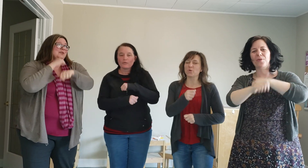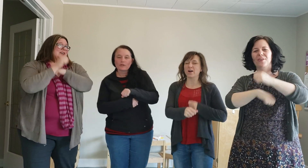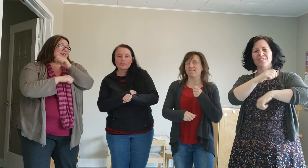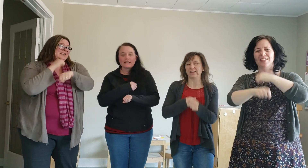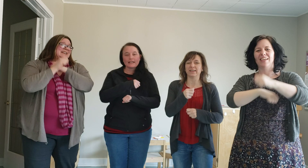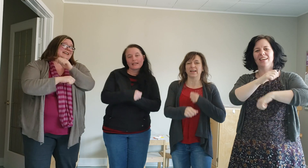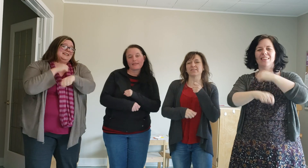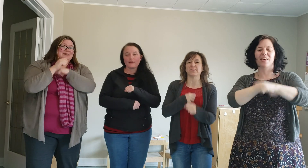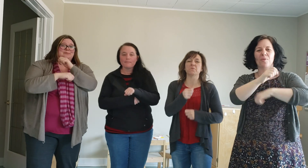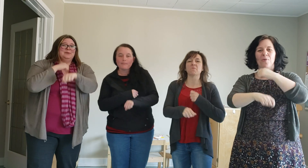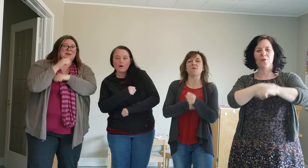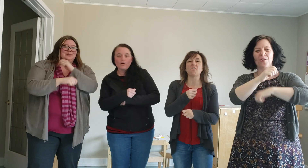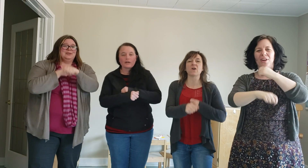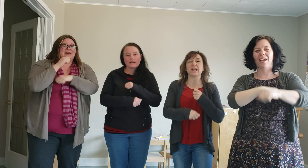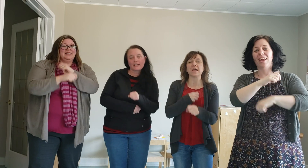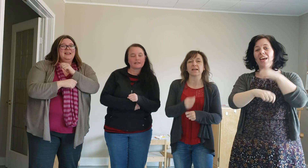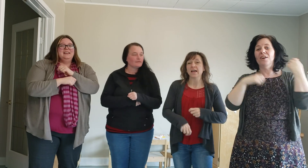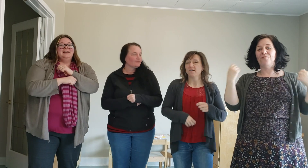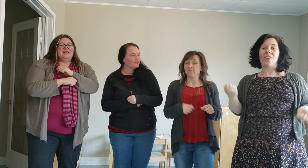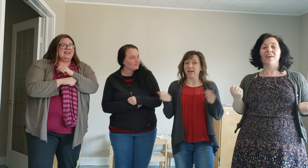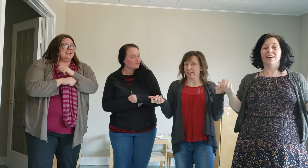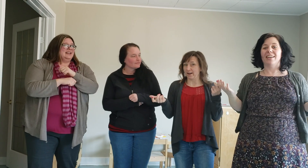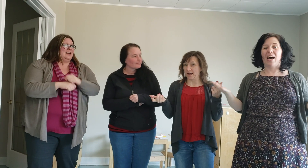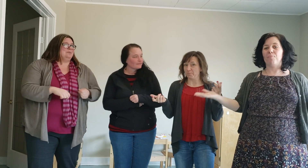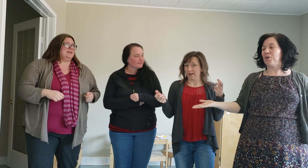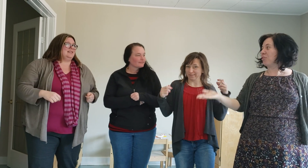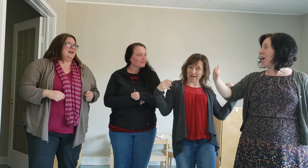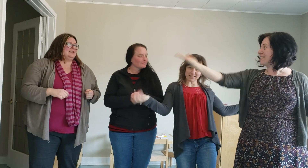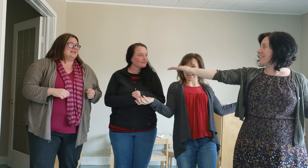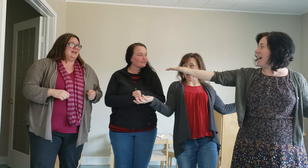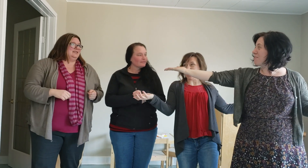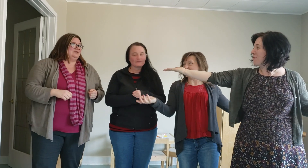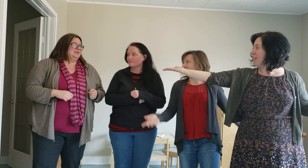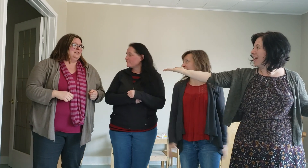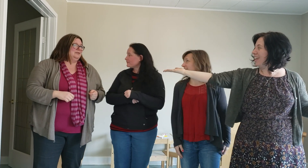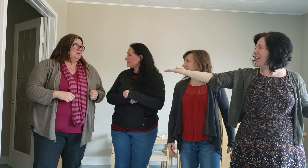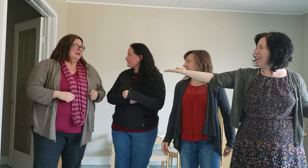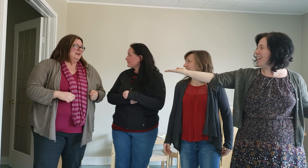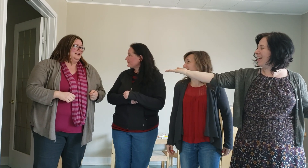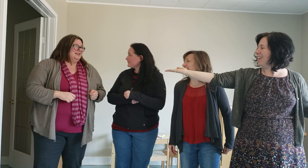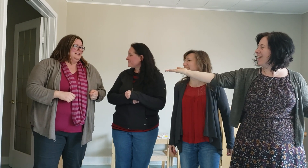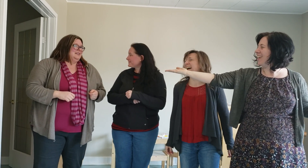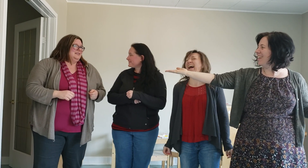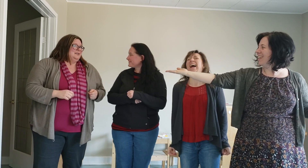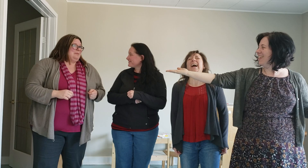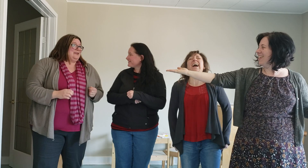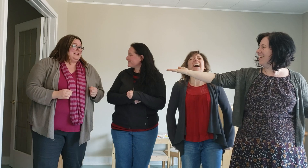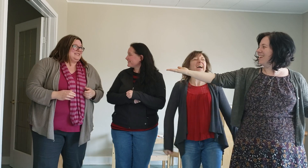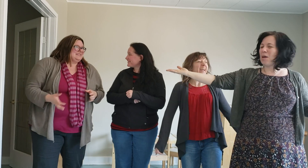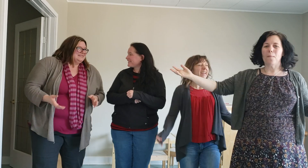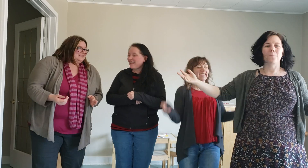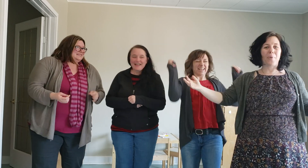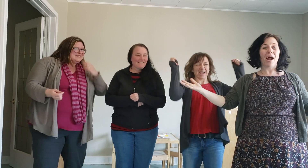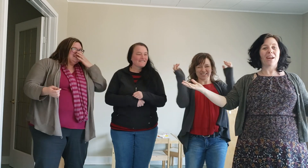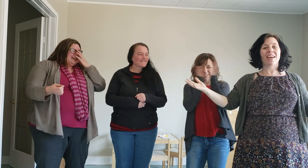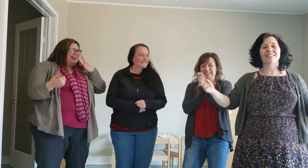early in the morning, fill it up with lots of... Berries! Berries!